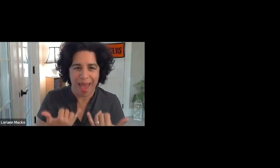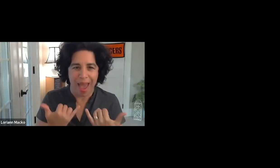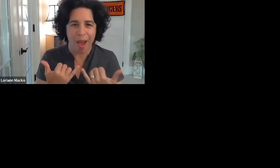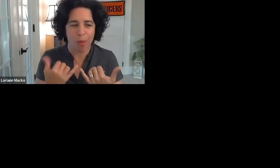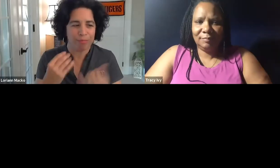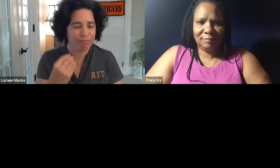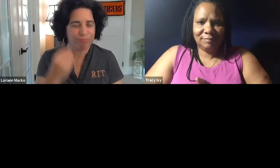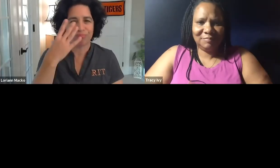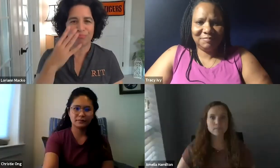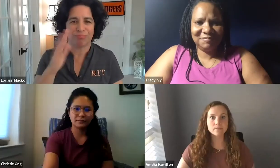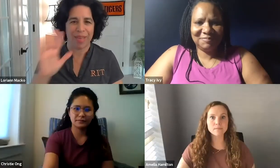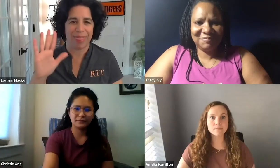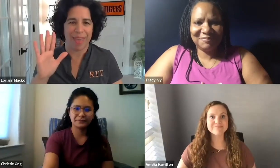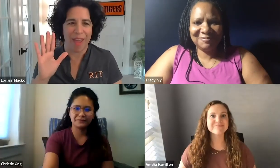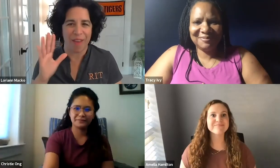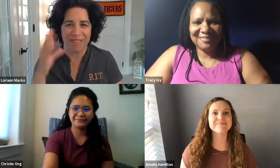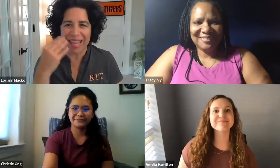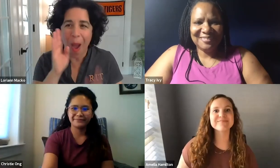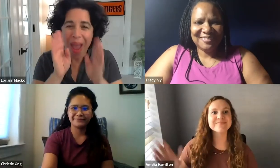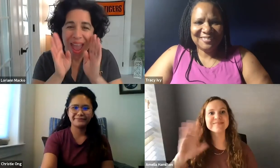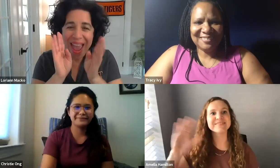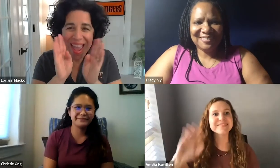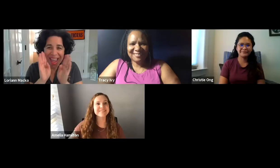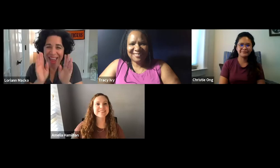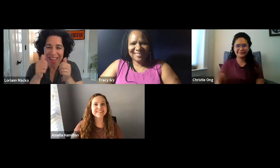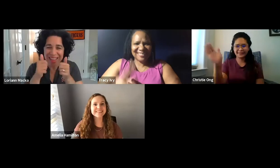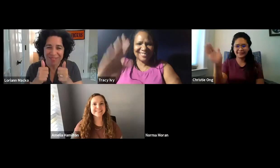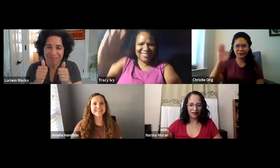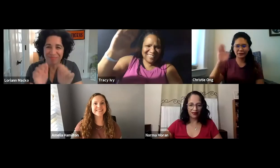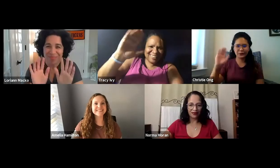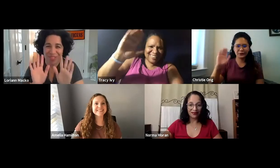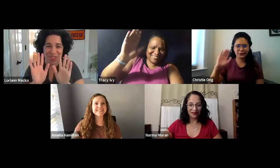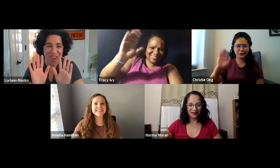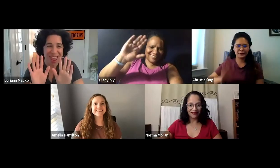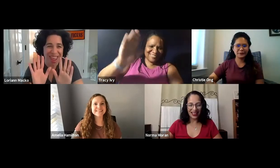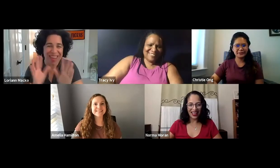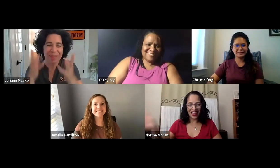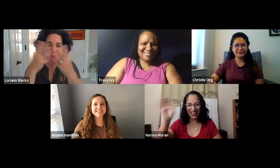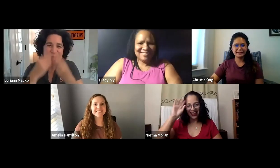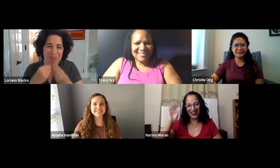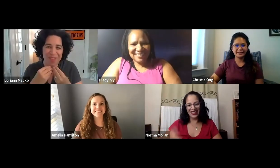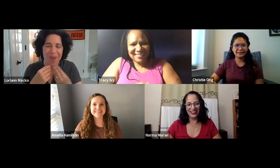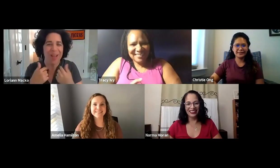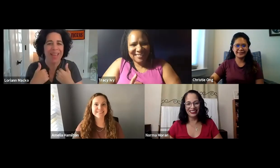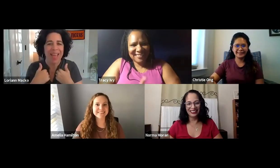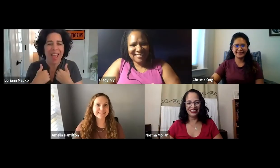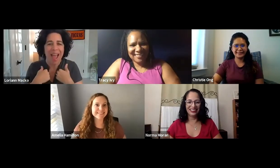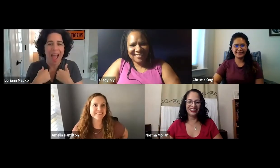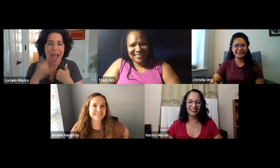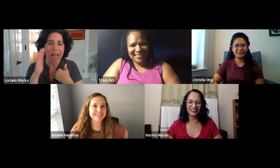And I'm going to ask all of our panelists to turn on their screens now. Christy is our fourth panelist. Hello everyone. You